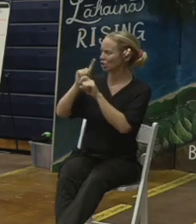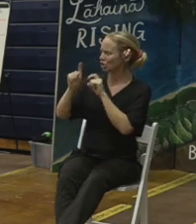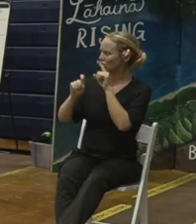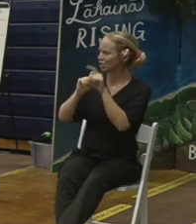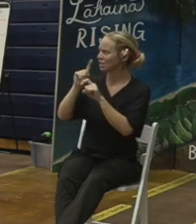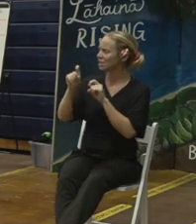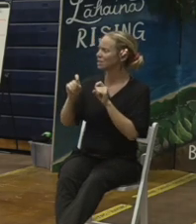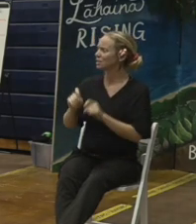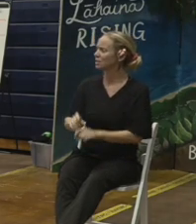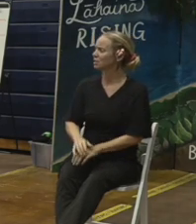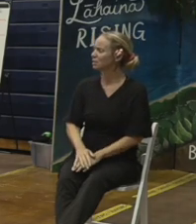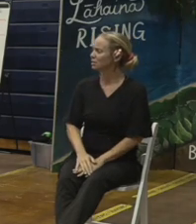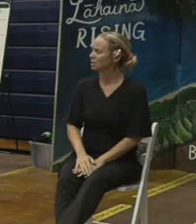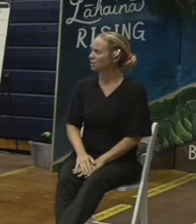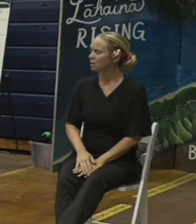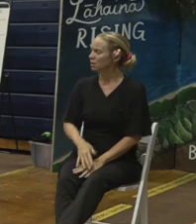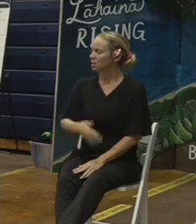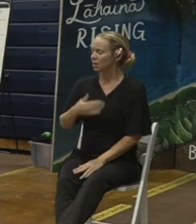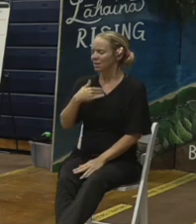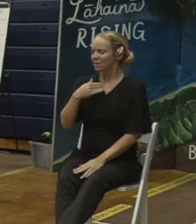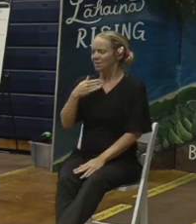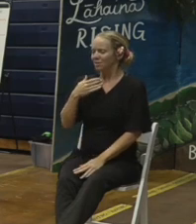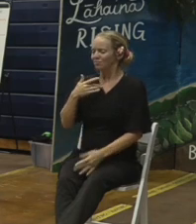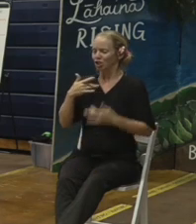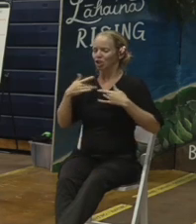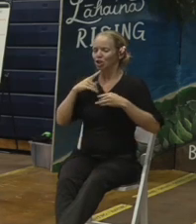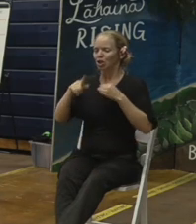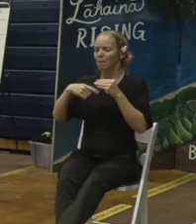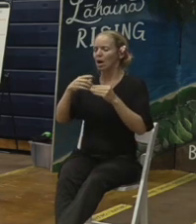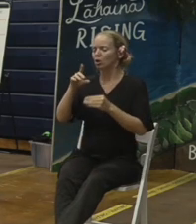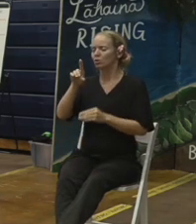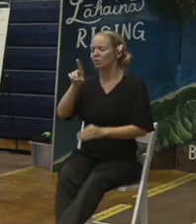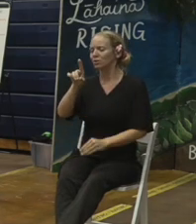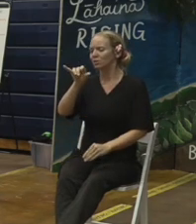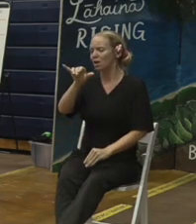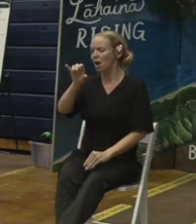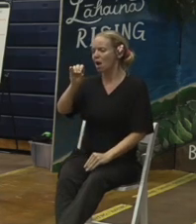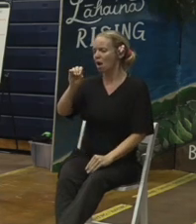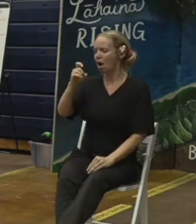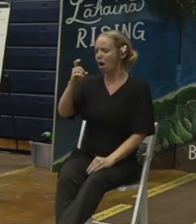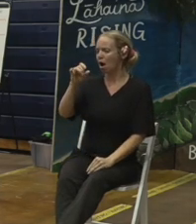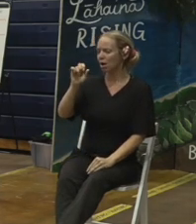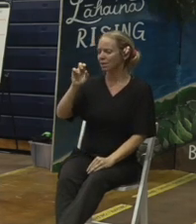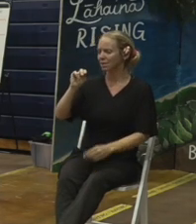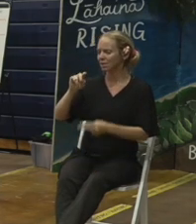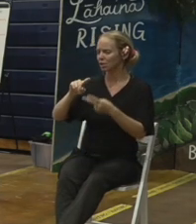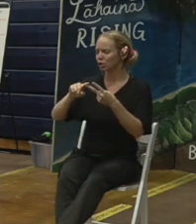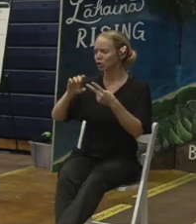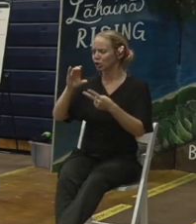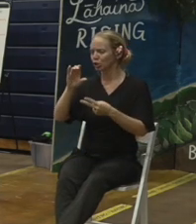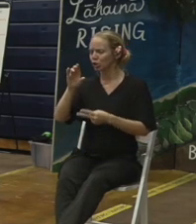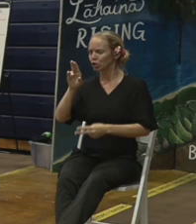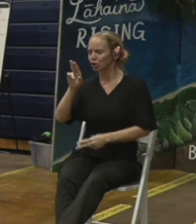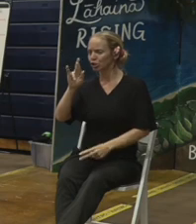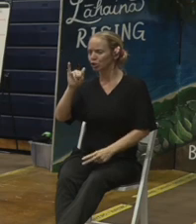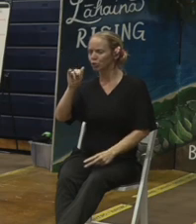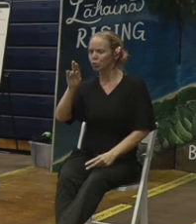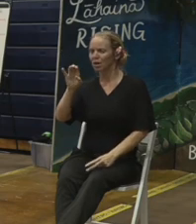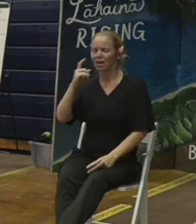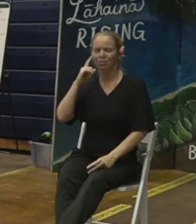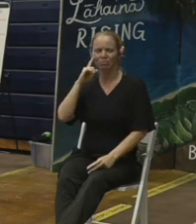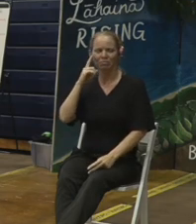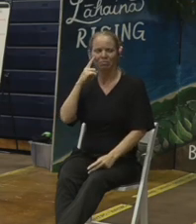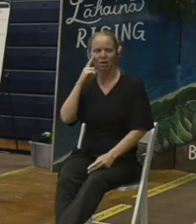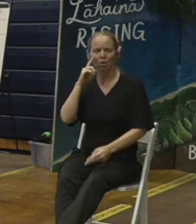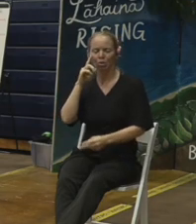about dioxins and furons most people are unaware that there's over 3,330 feet of